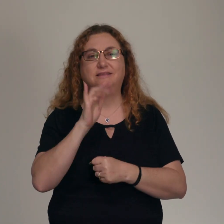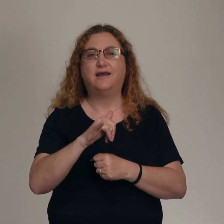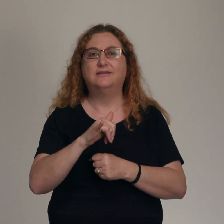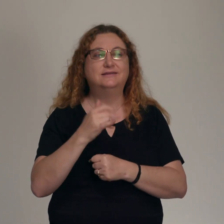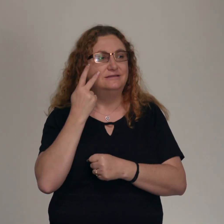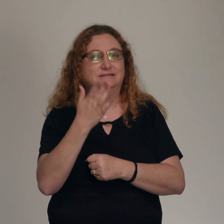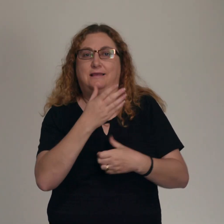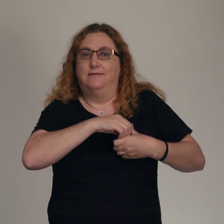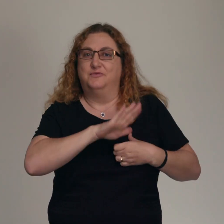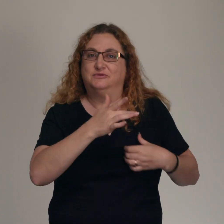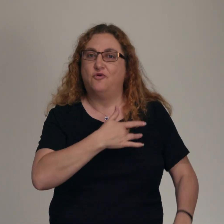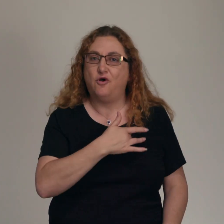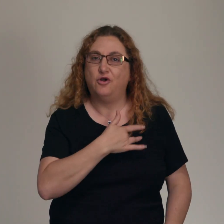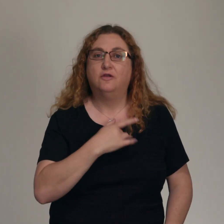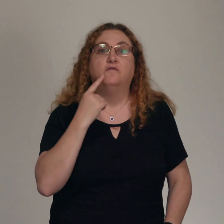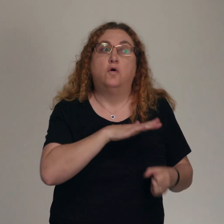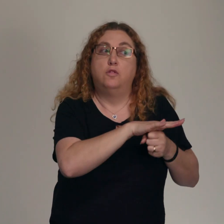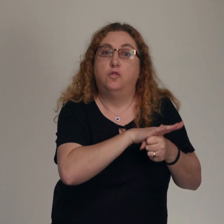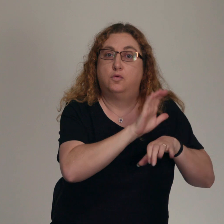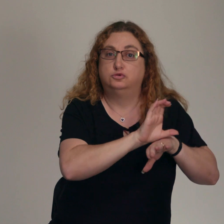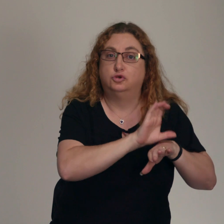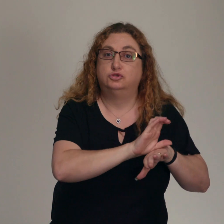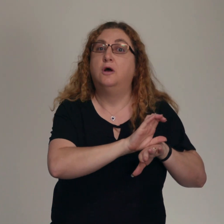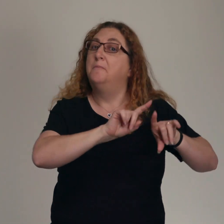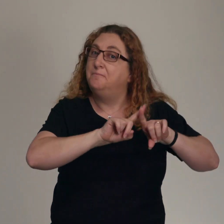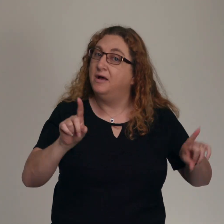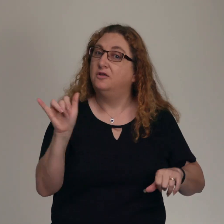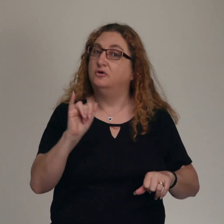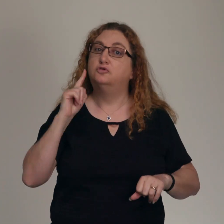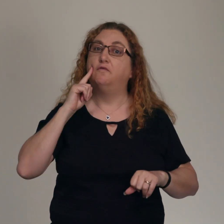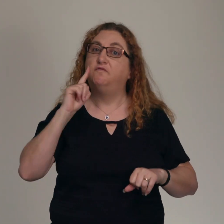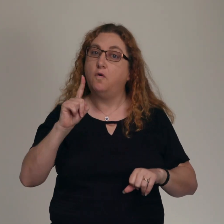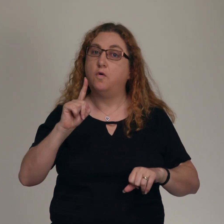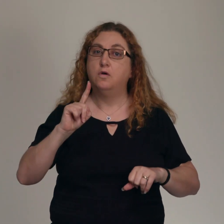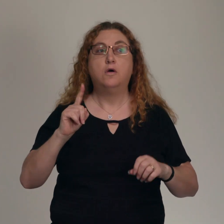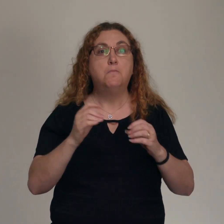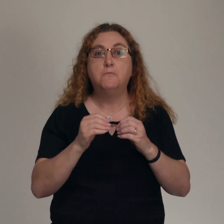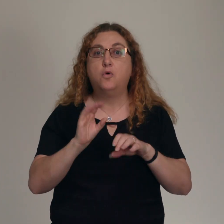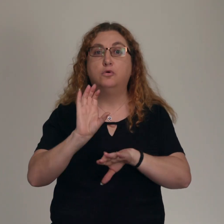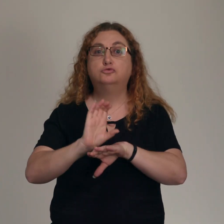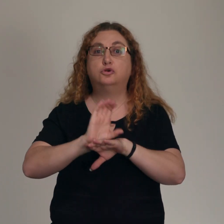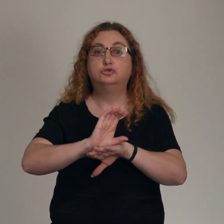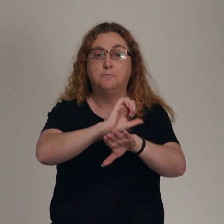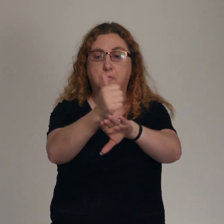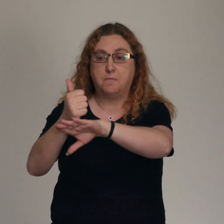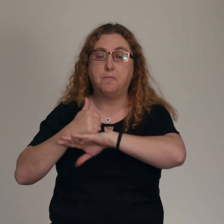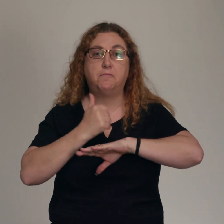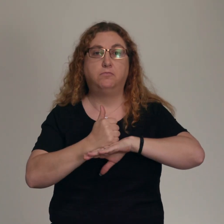local church and for the multiplication vision. It's not just about doing one well or the other one well. It's about doing them both well. And so I think